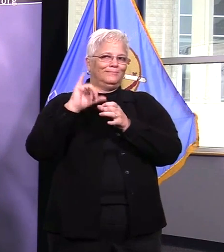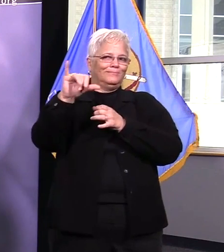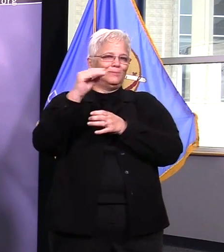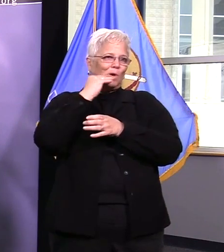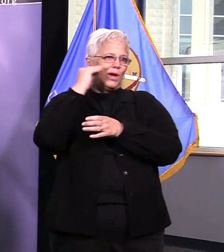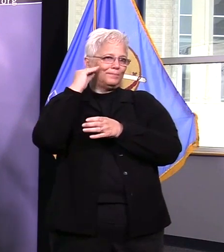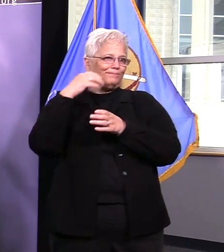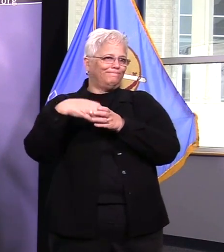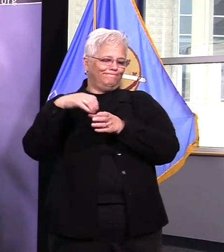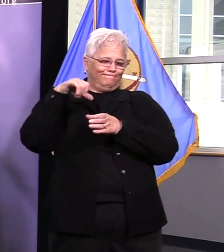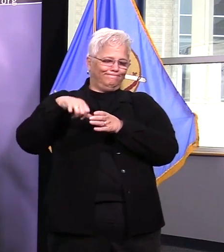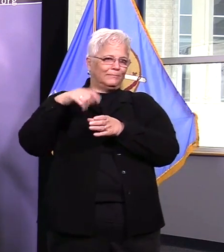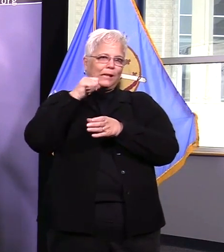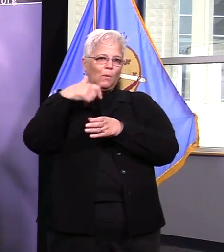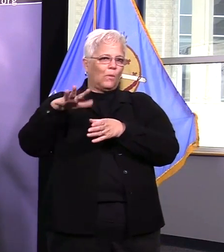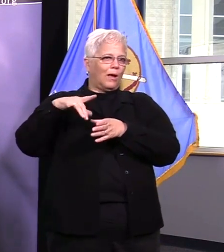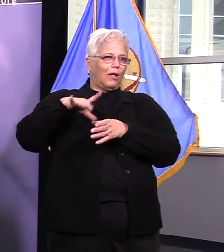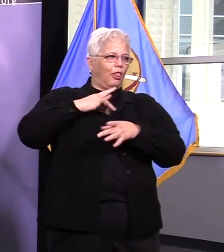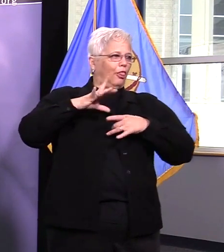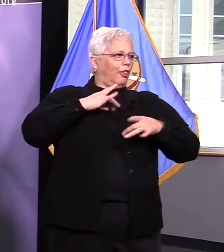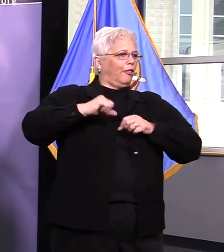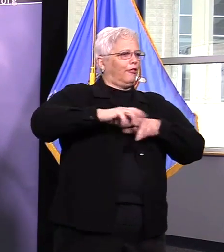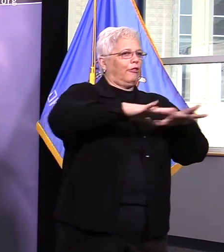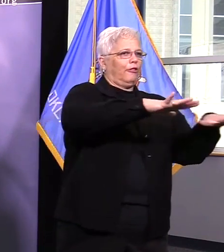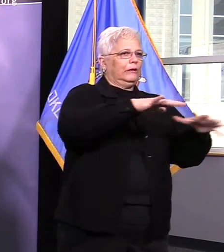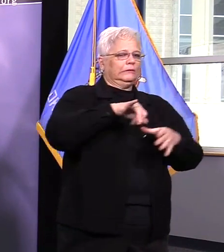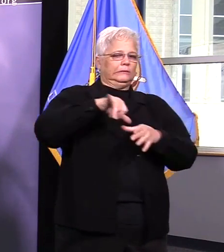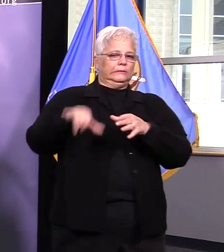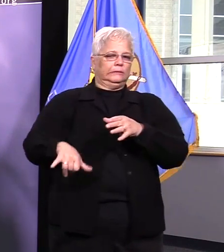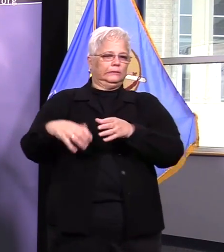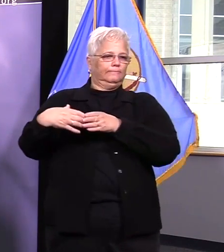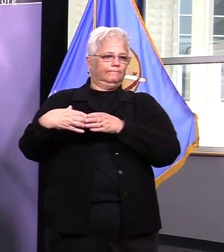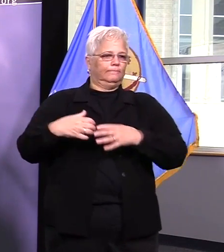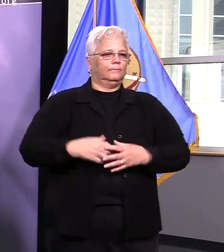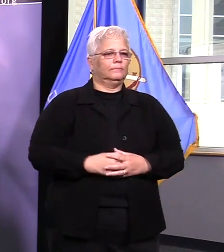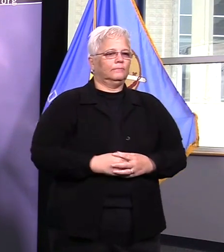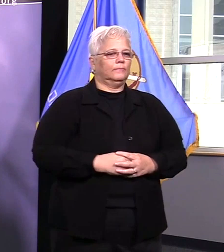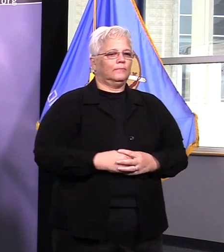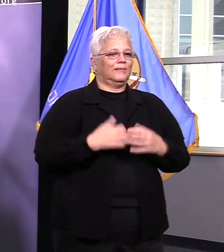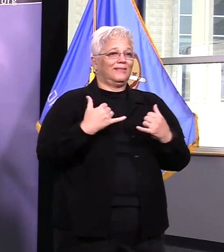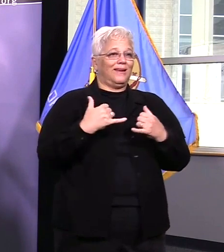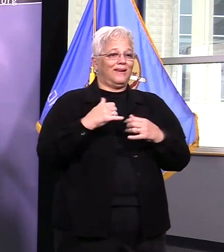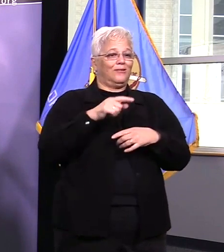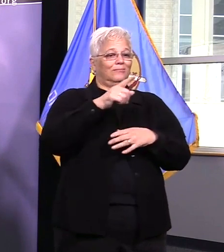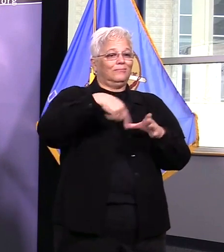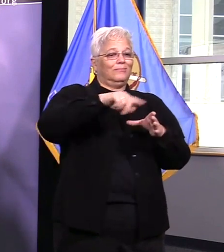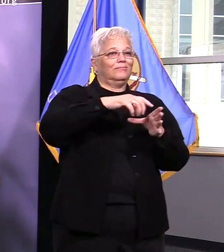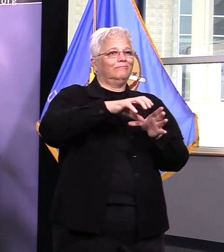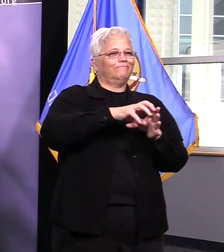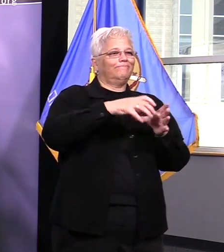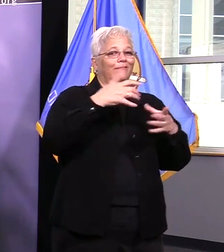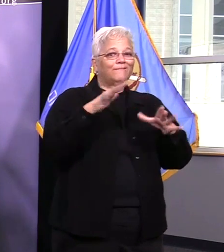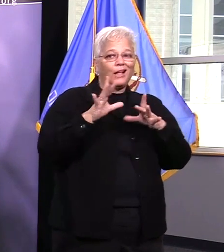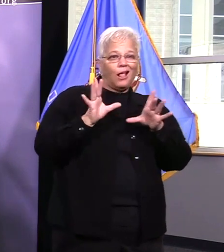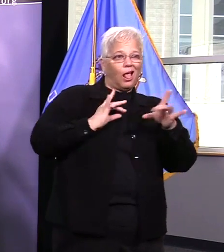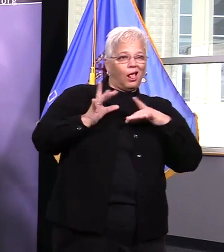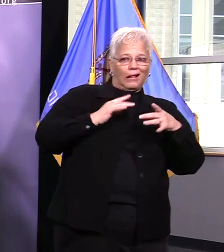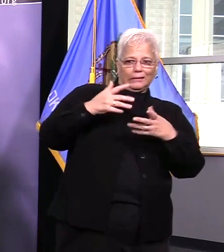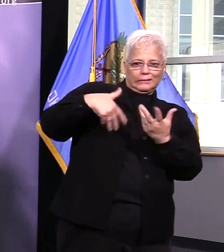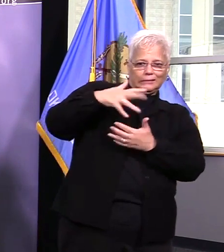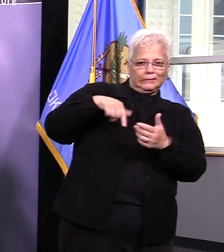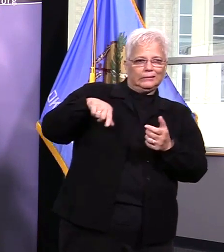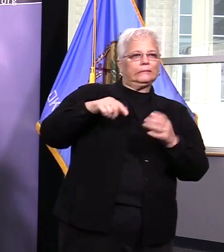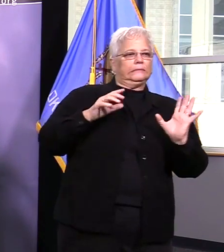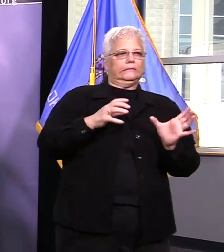are self-quarantining as well this does not affect our staffing numbers we do have sufficient